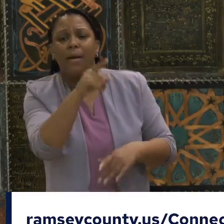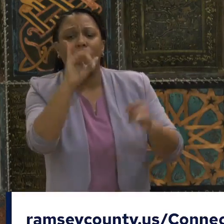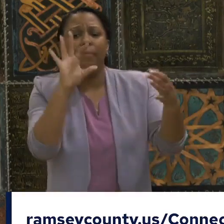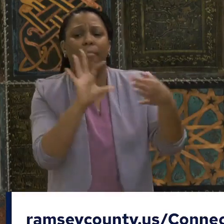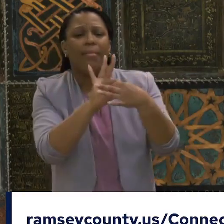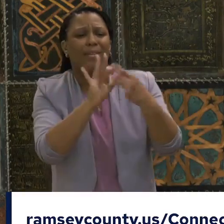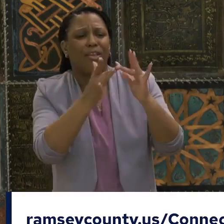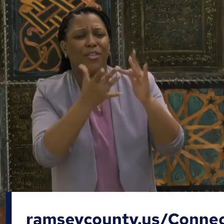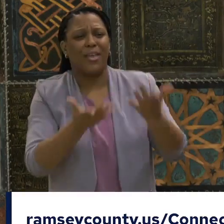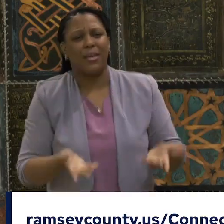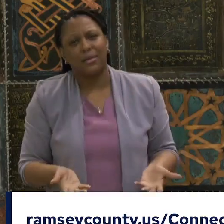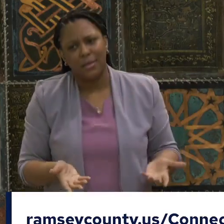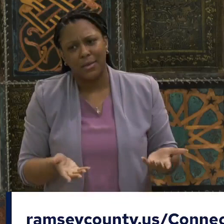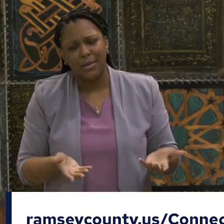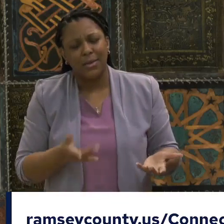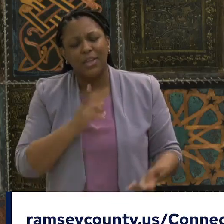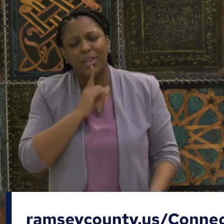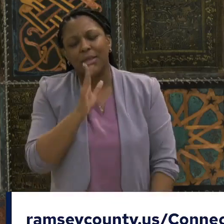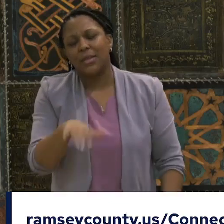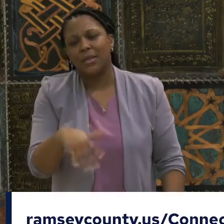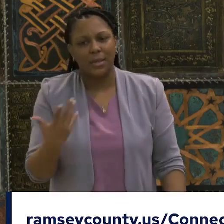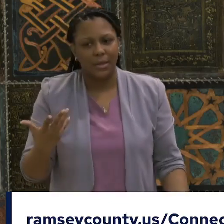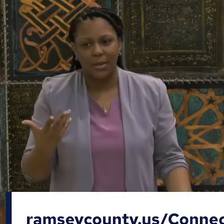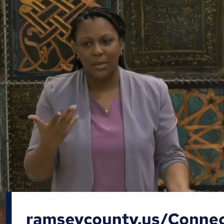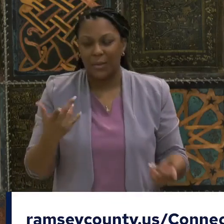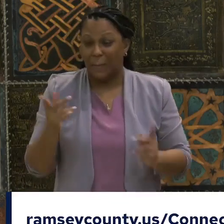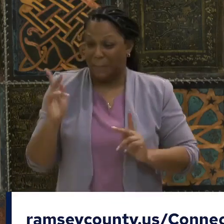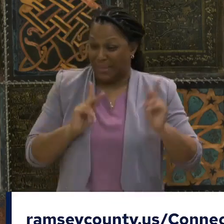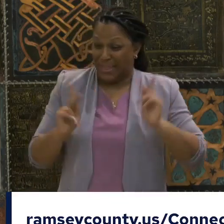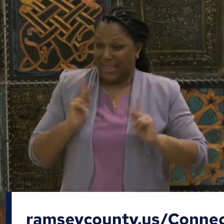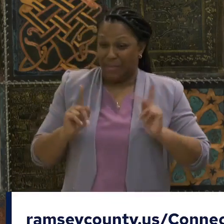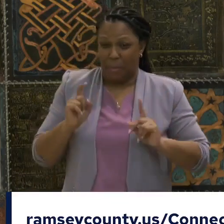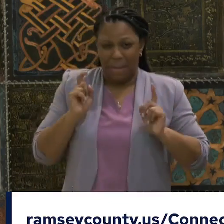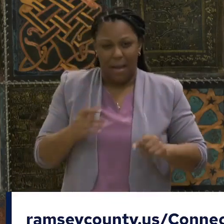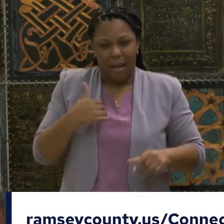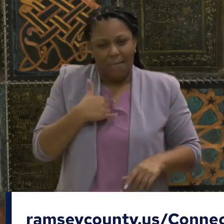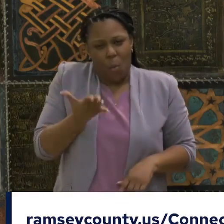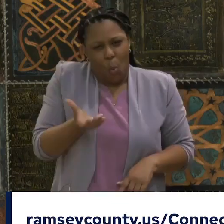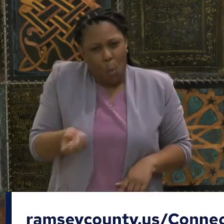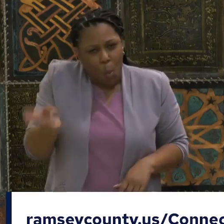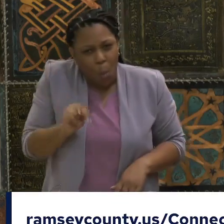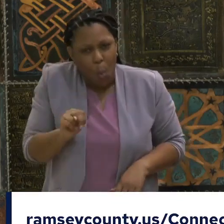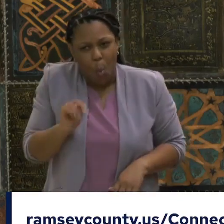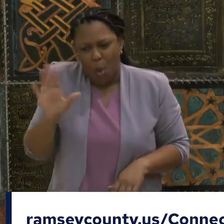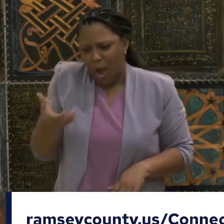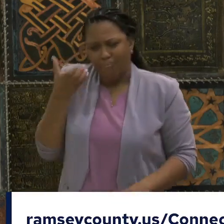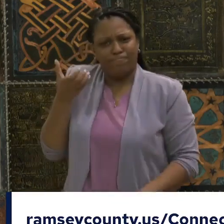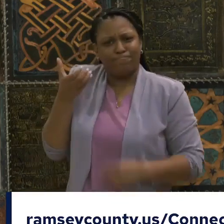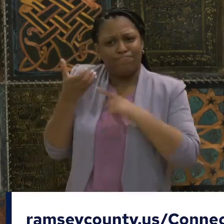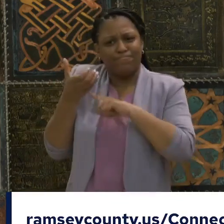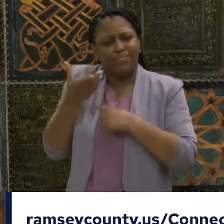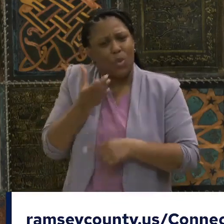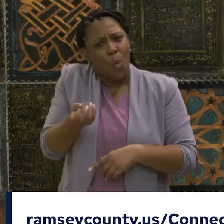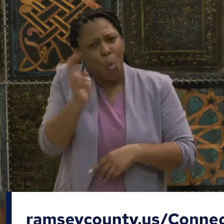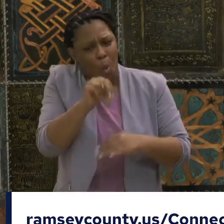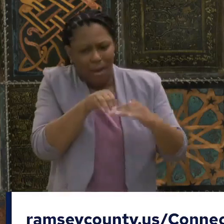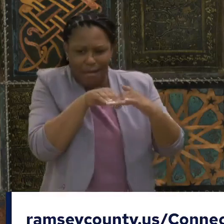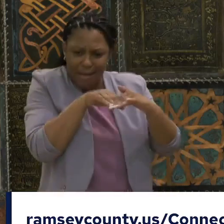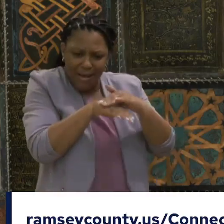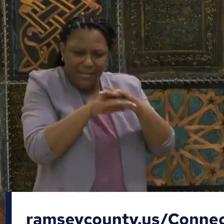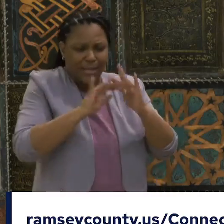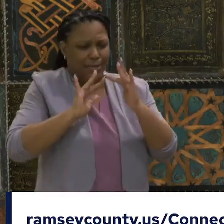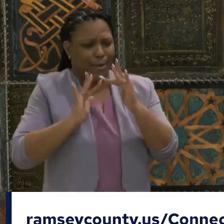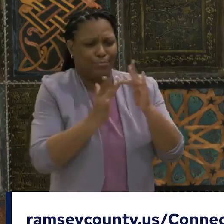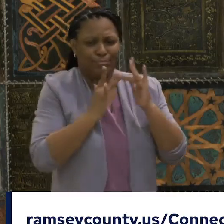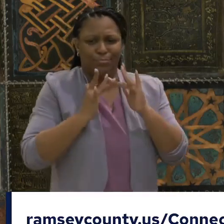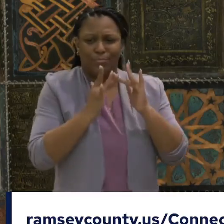People need devices. They need connectivity. And they need knowledge. And we have to solve